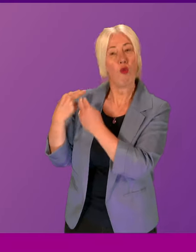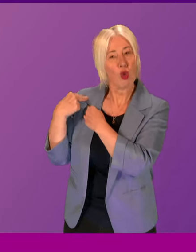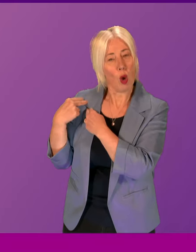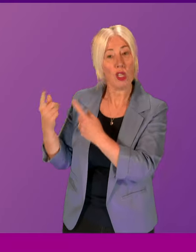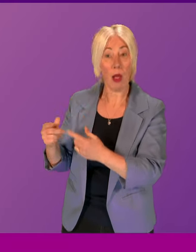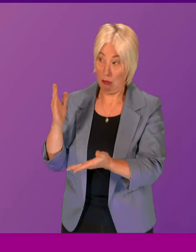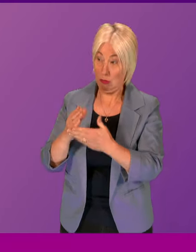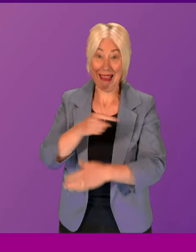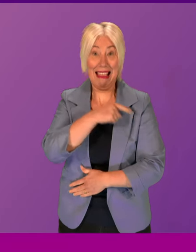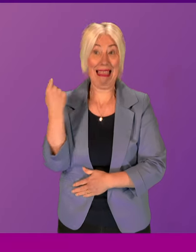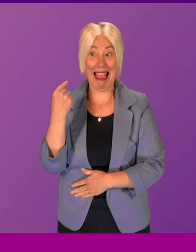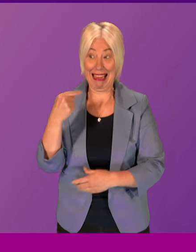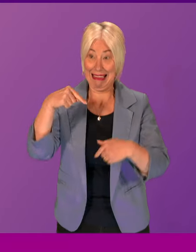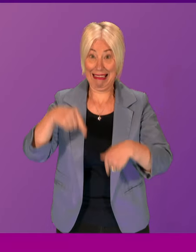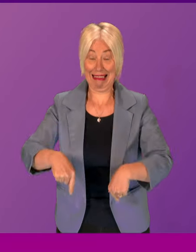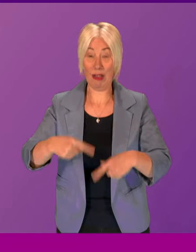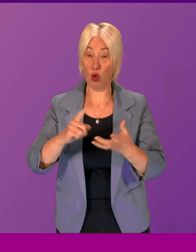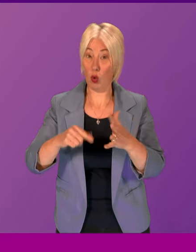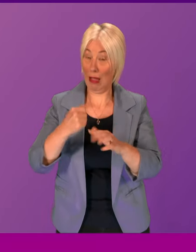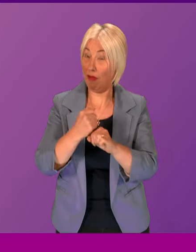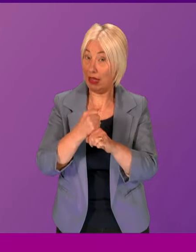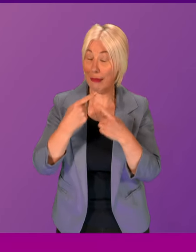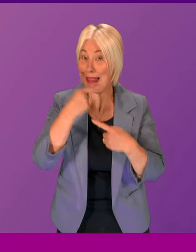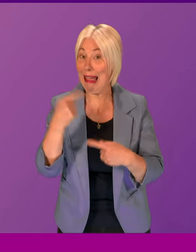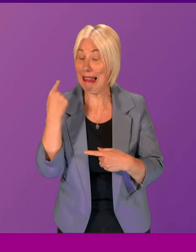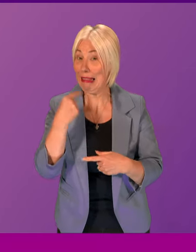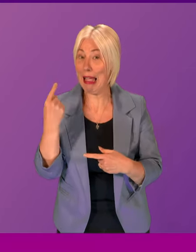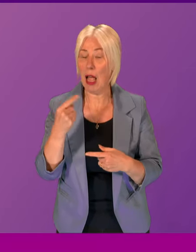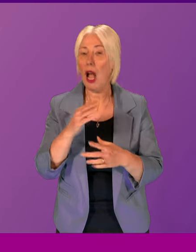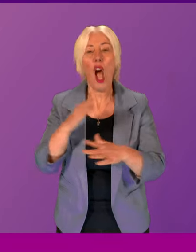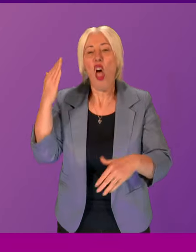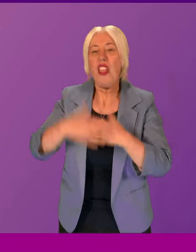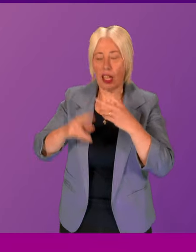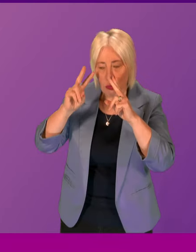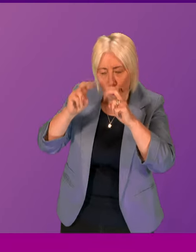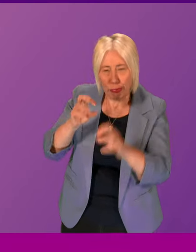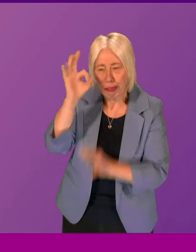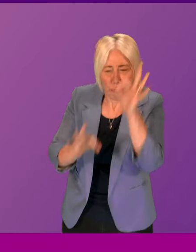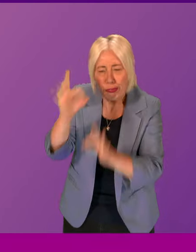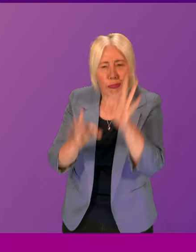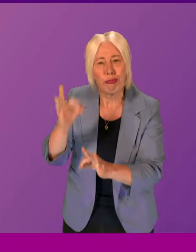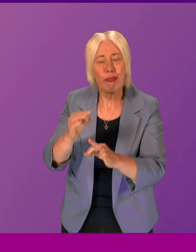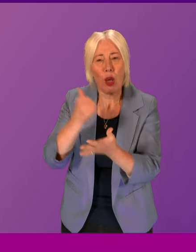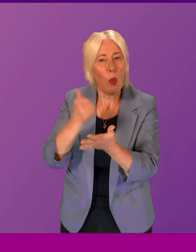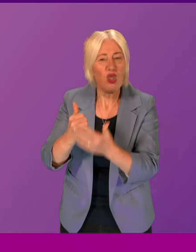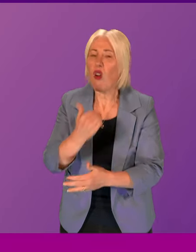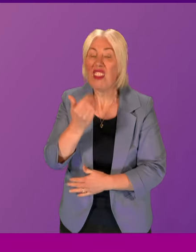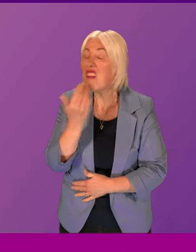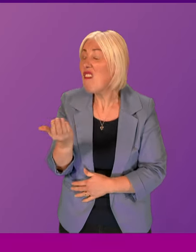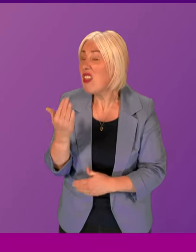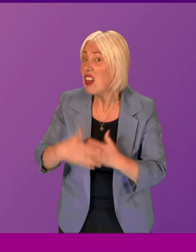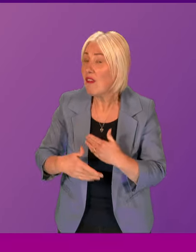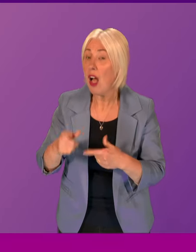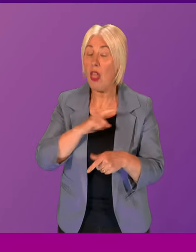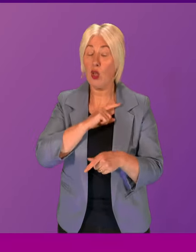lied to UK government ministers. Briefly, First Minister. governments clearly did not interrogate the post office strongly enough. And therefore, the public